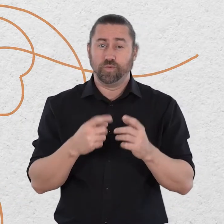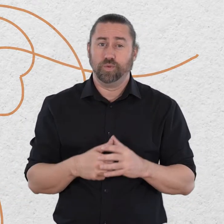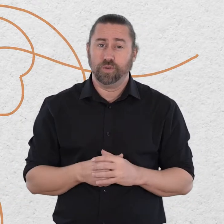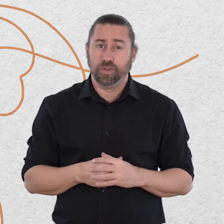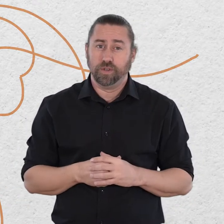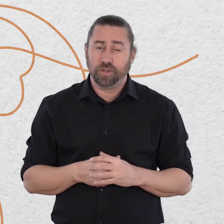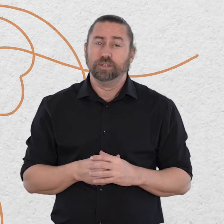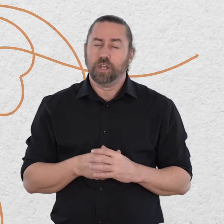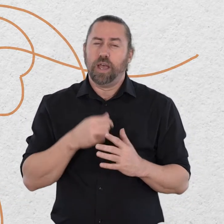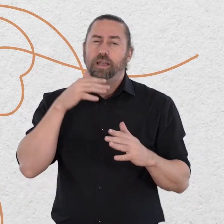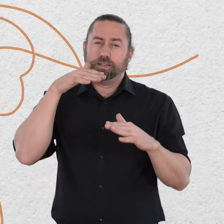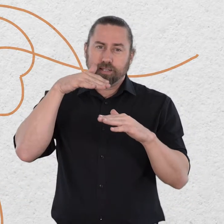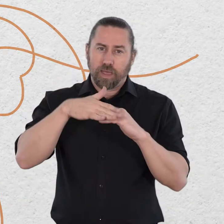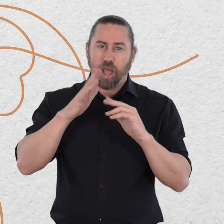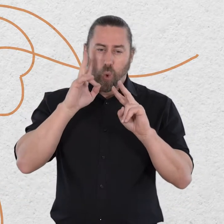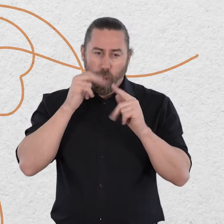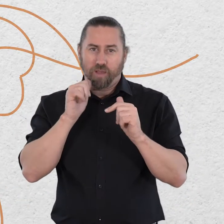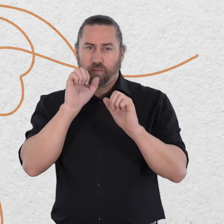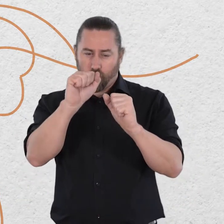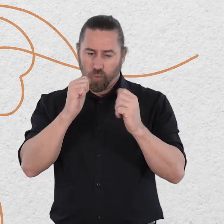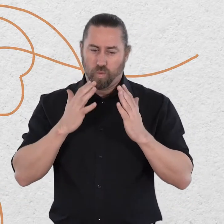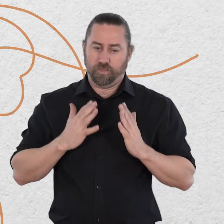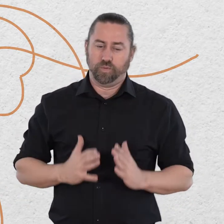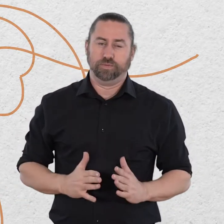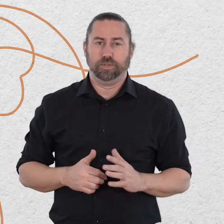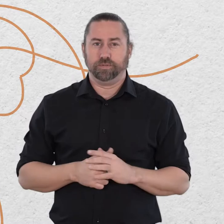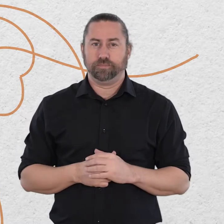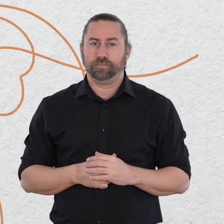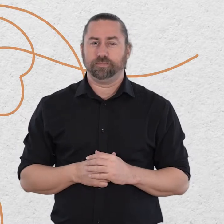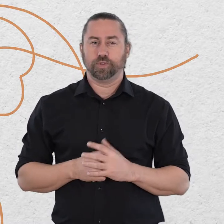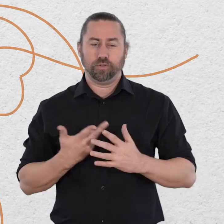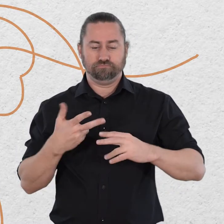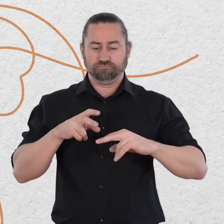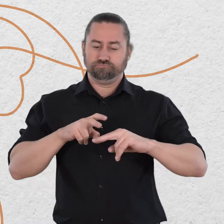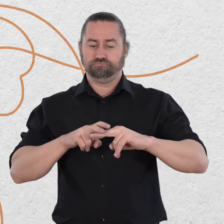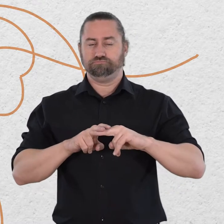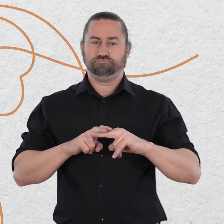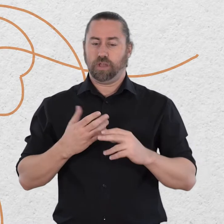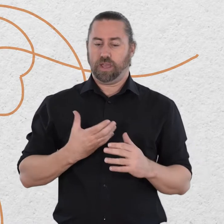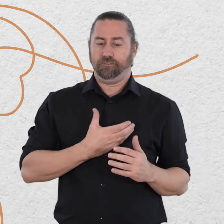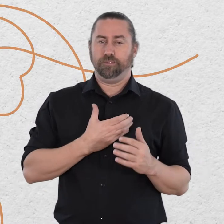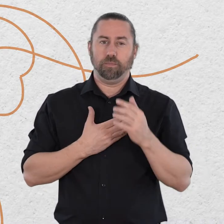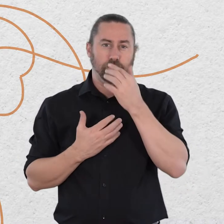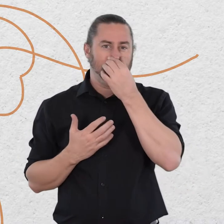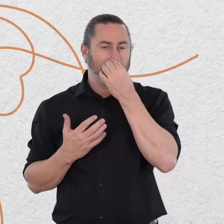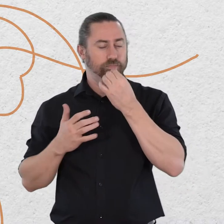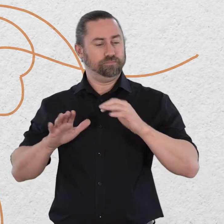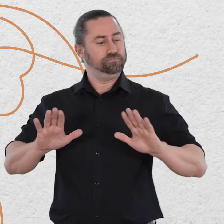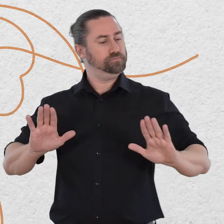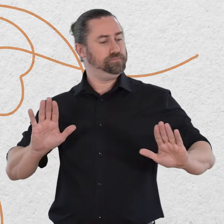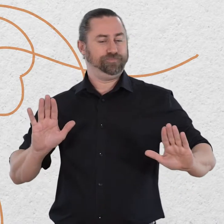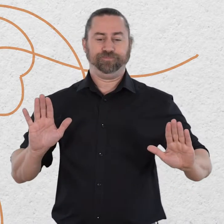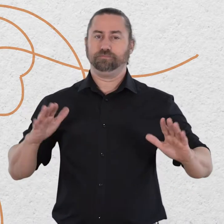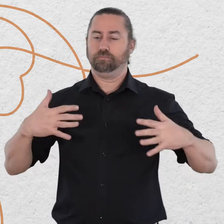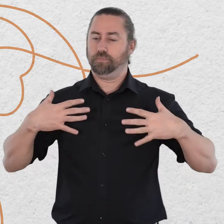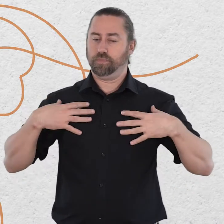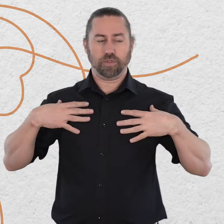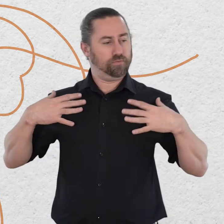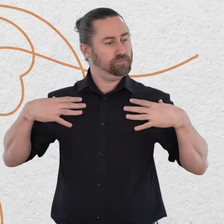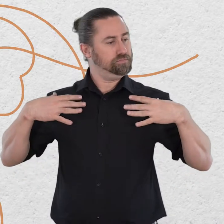for your own body so settling into a comfortable position making adjustments to your posture and letting